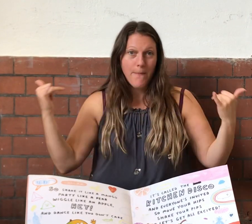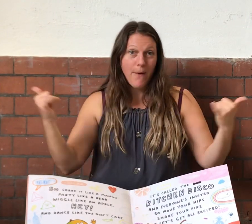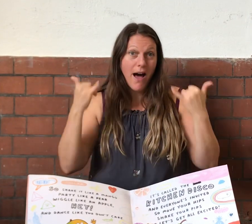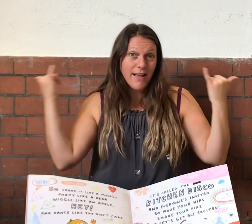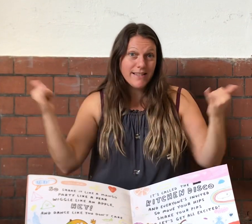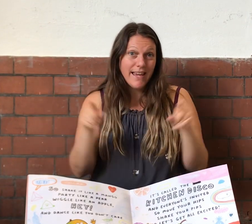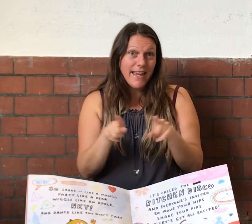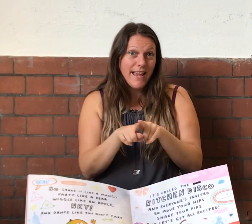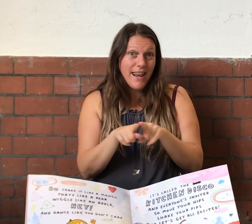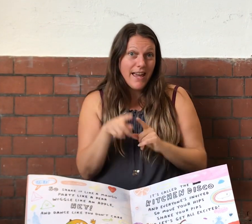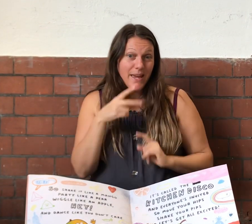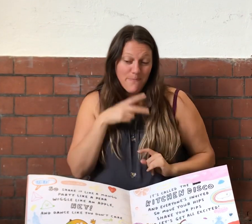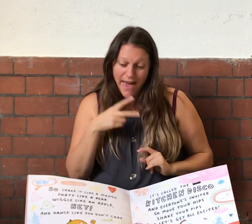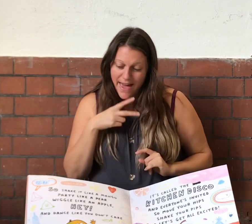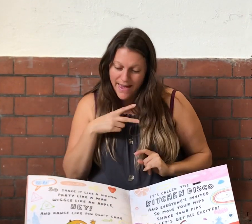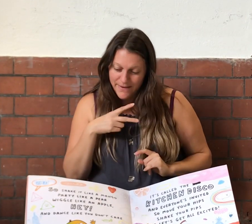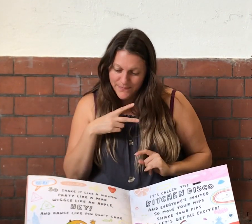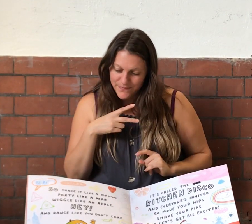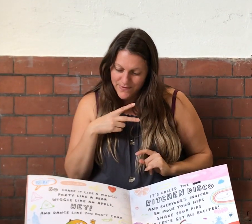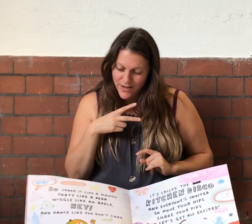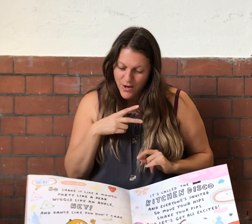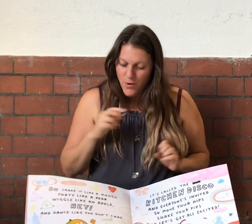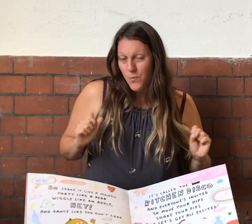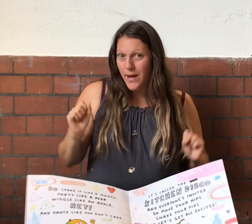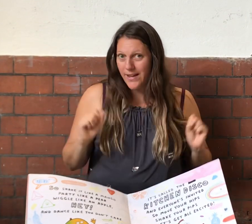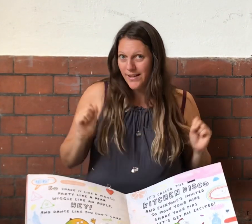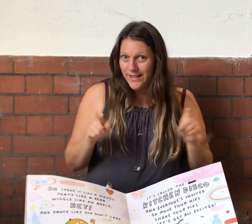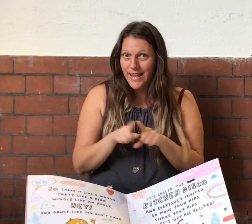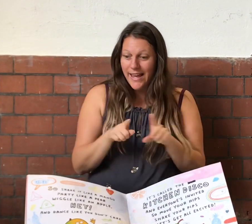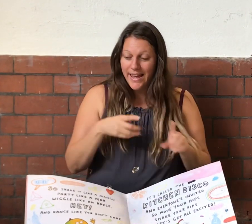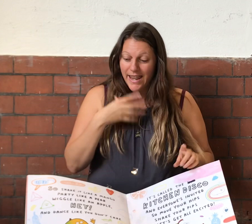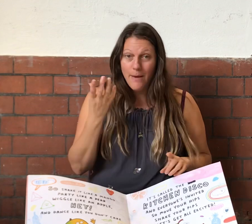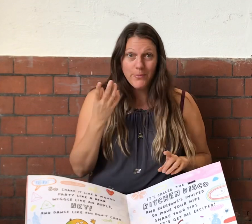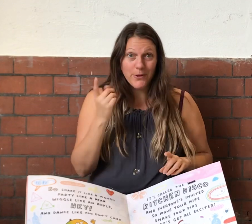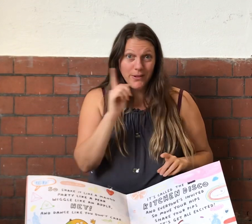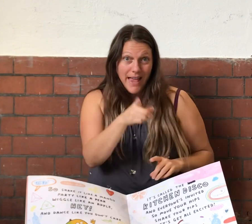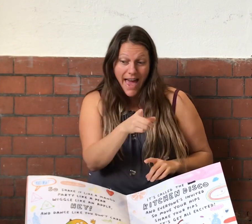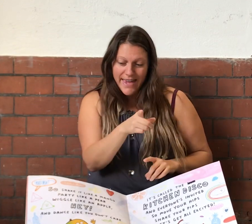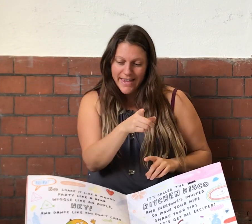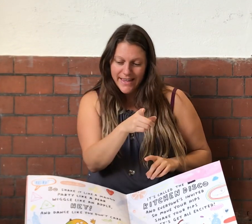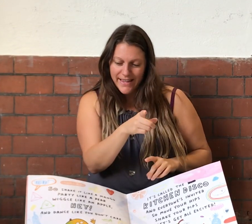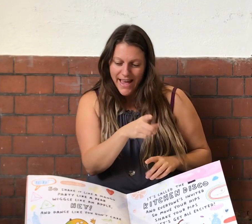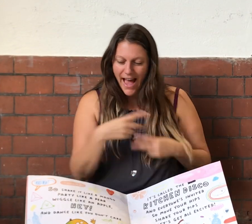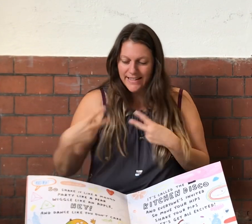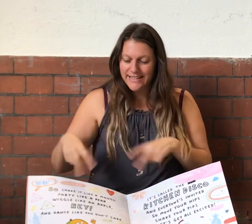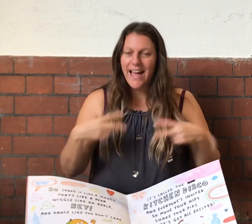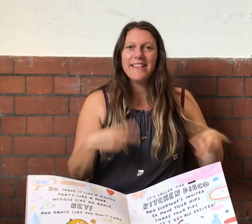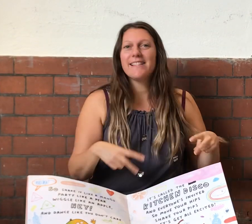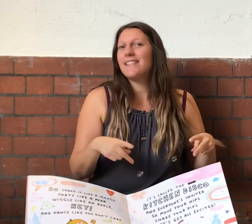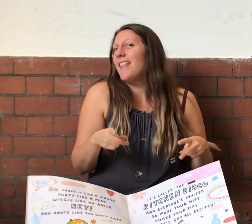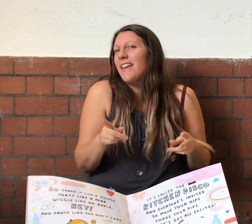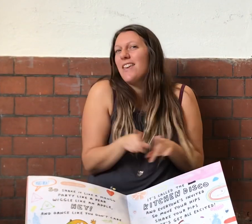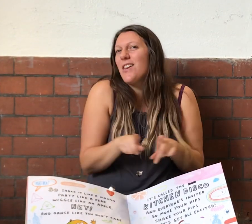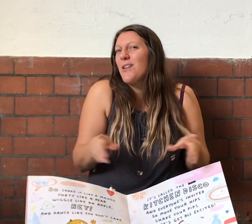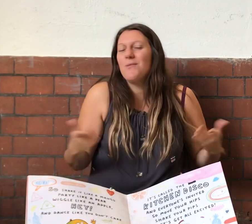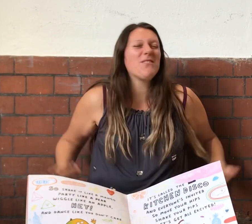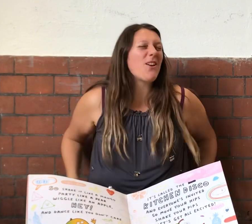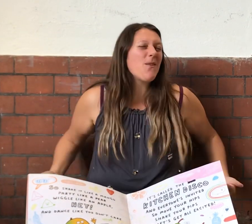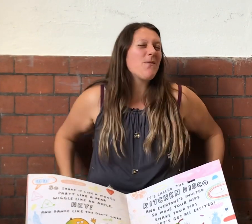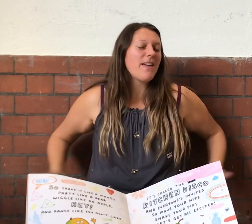party like a pear, wiggle like an apple, hey, and dance like you don't